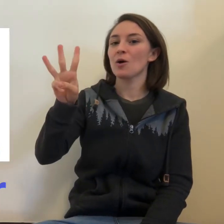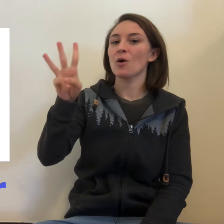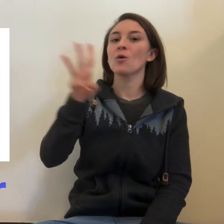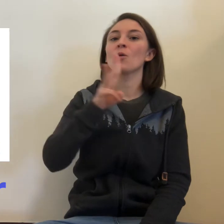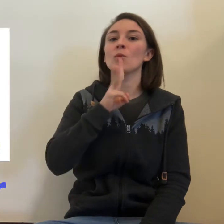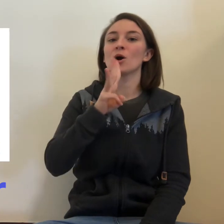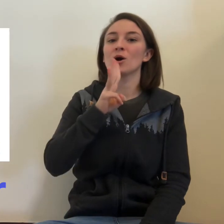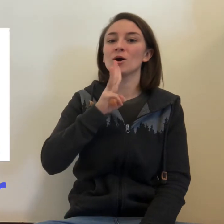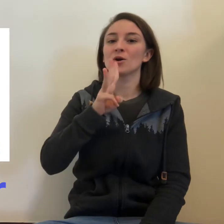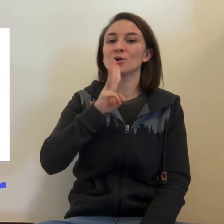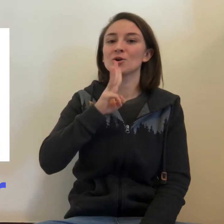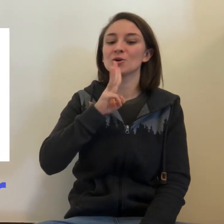Water.